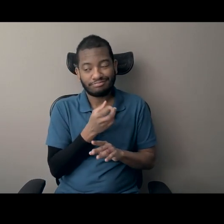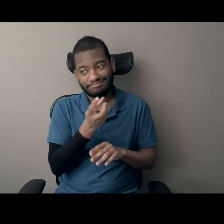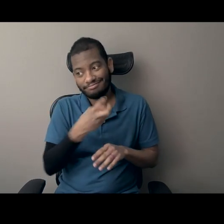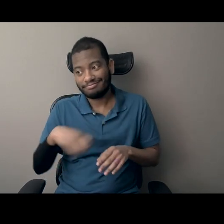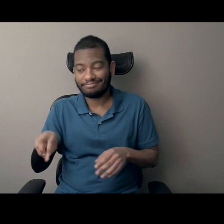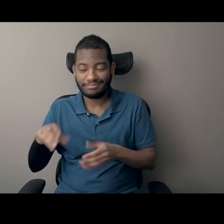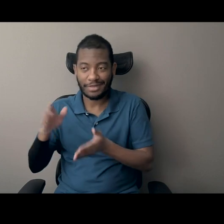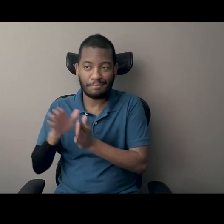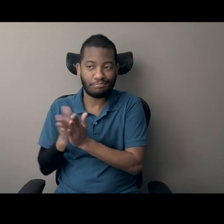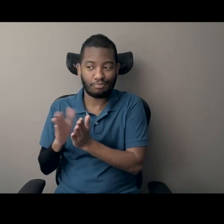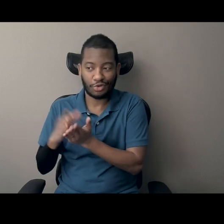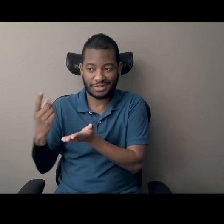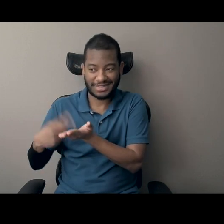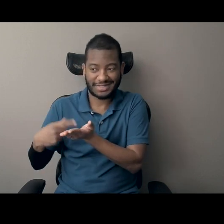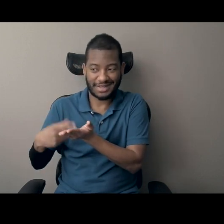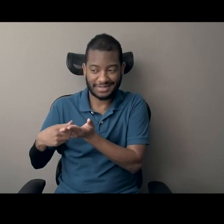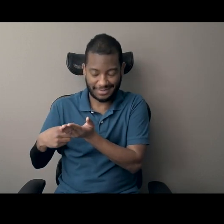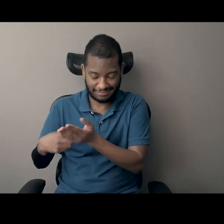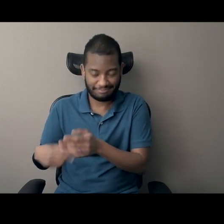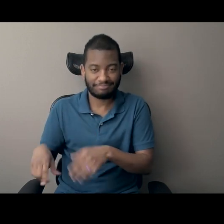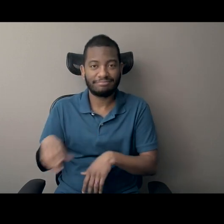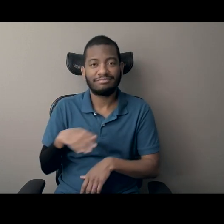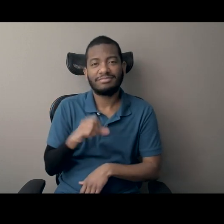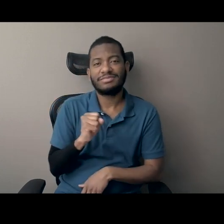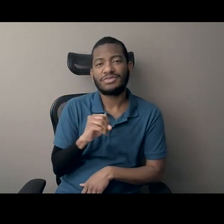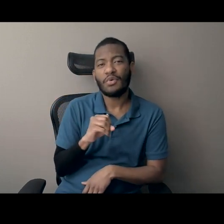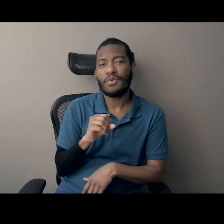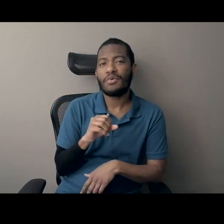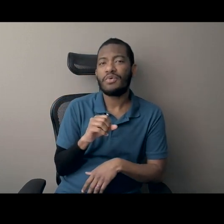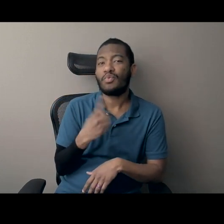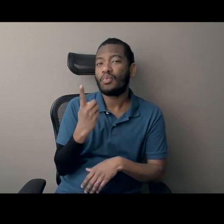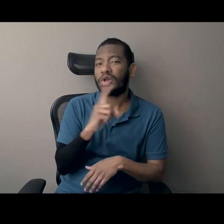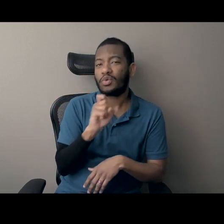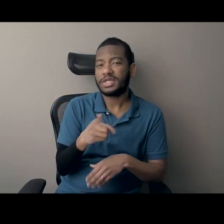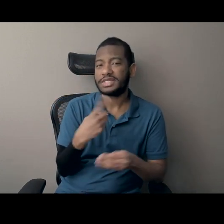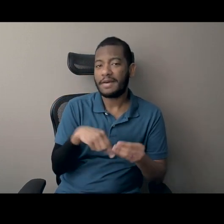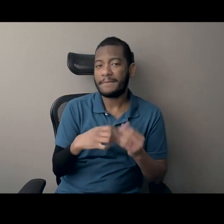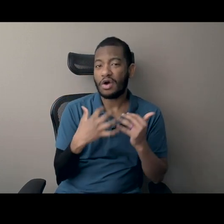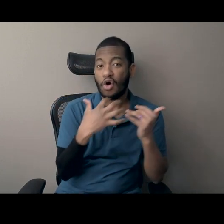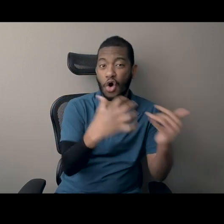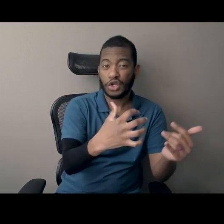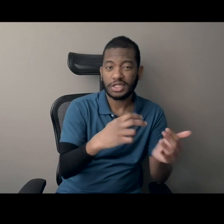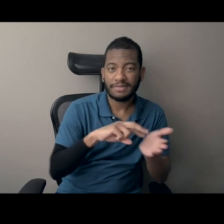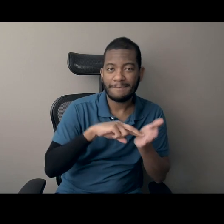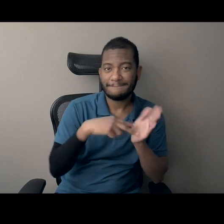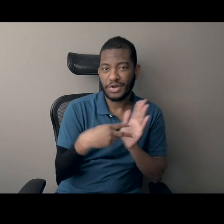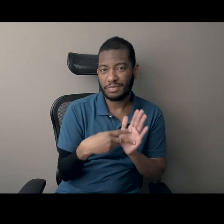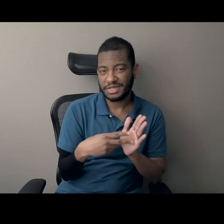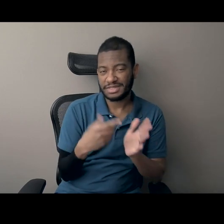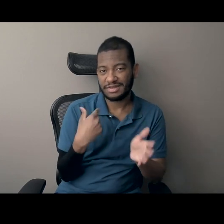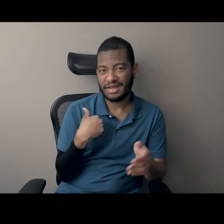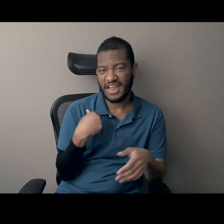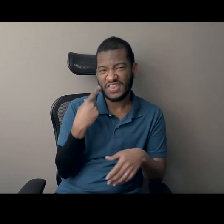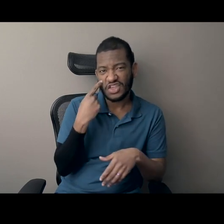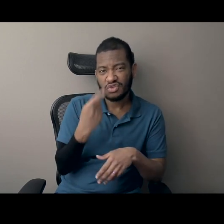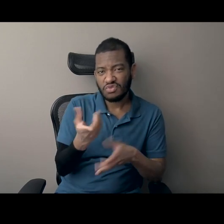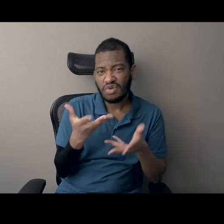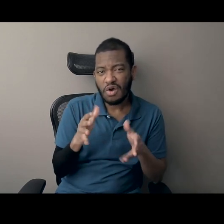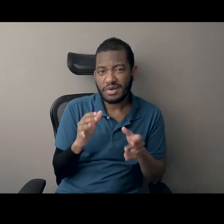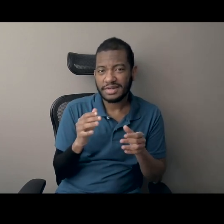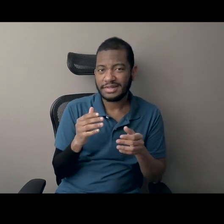one is a question about audience and purpose. And I think you were already getting at this, but in case you want to draw out anything else,